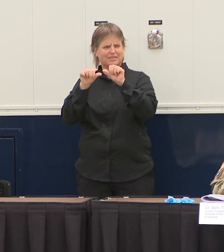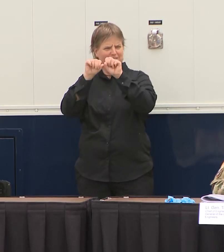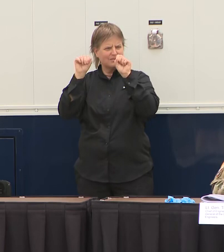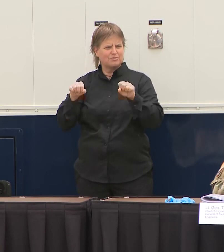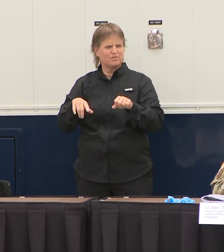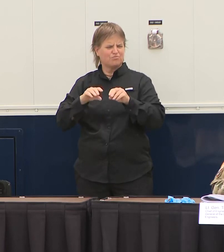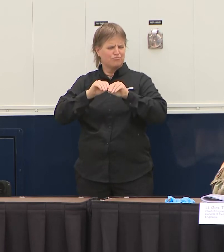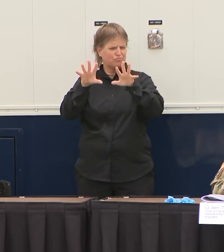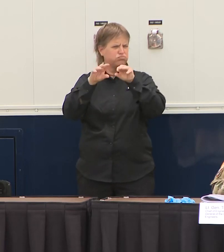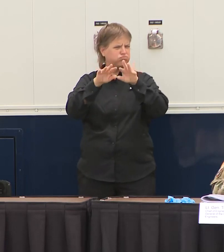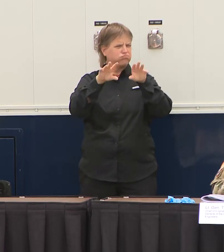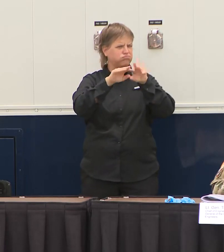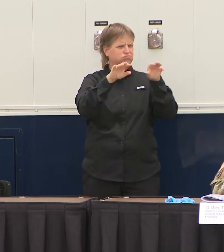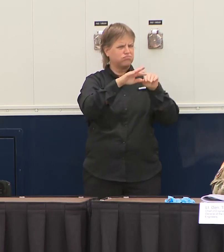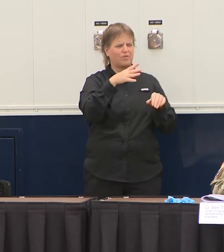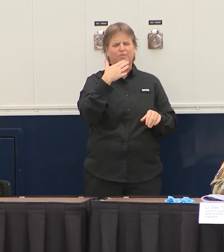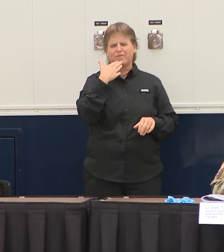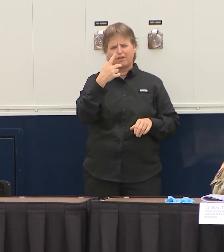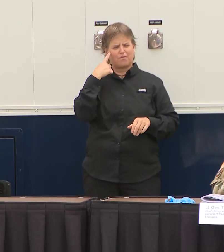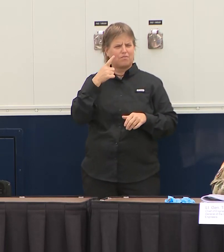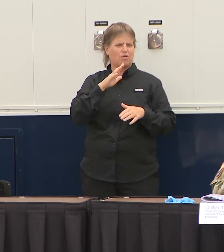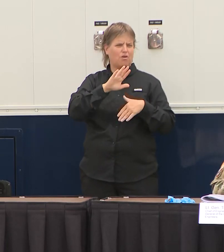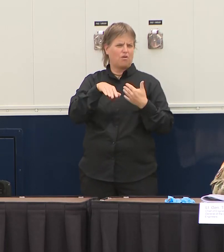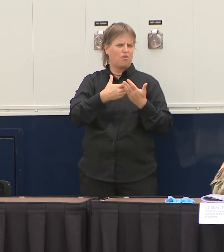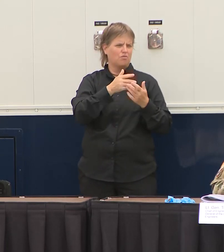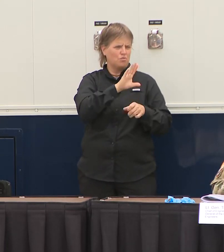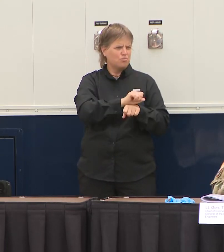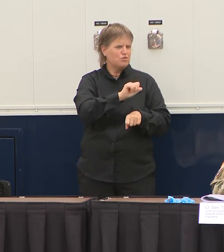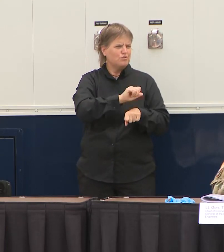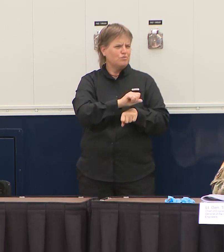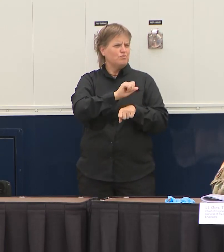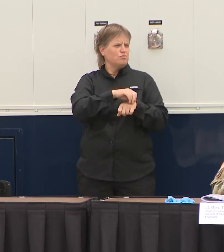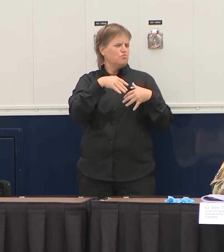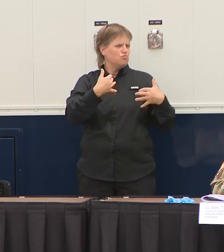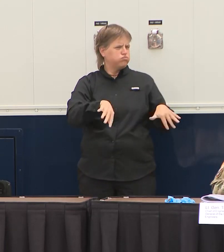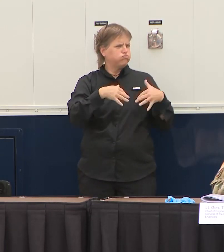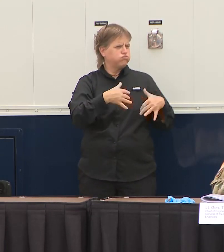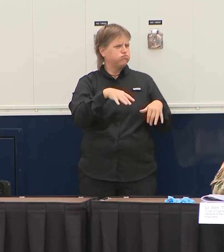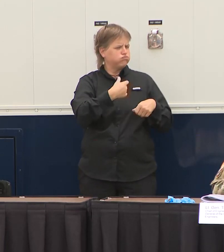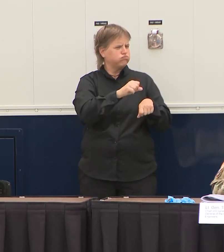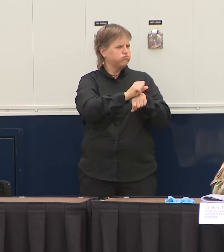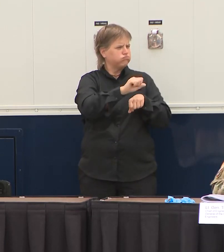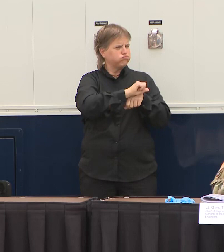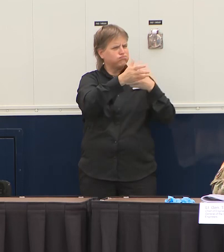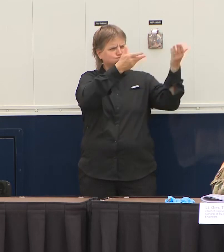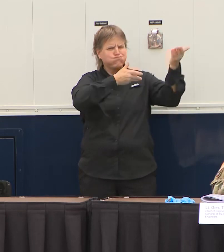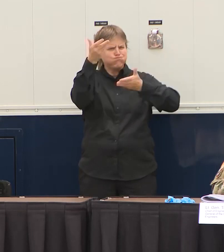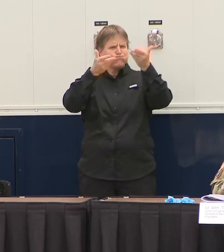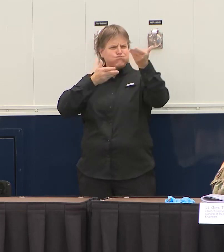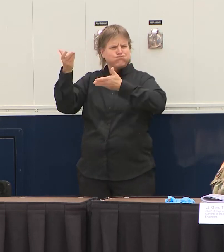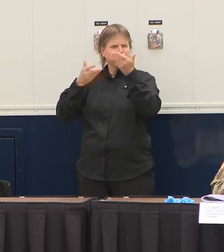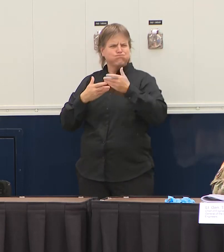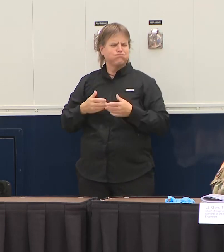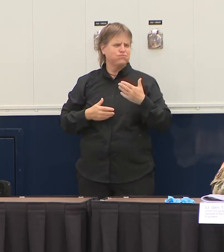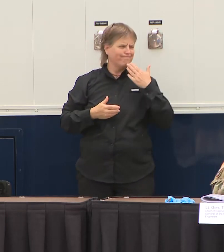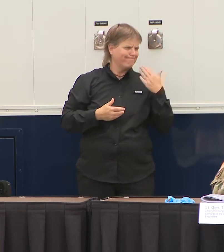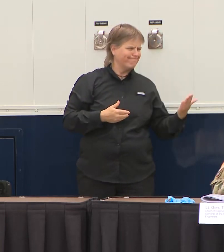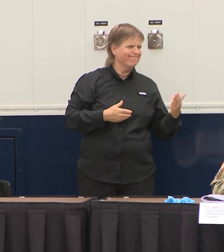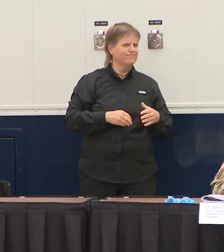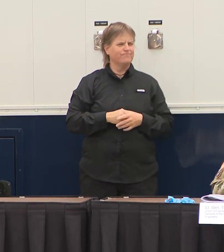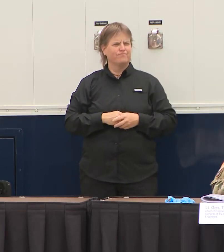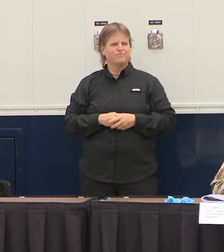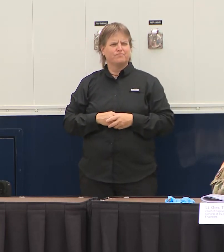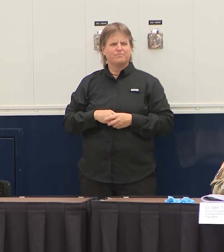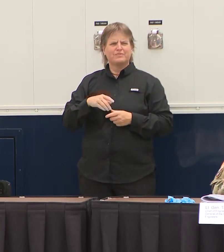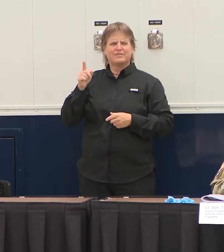I want to thank Jared for all he's done to be able to get get the key supplies and we've spoken with the mayors here you know I think what they're doing in